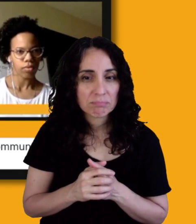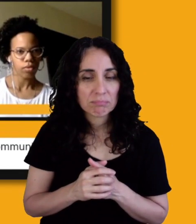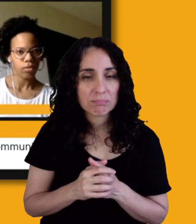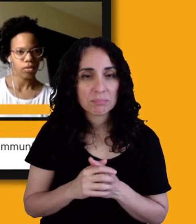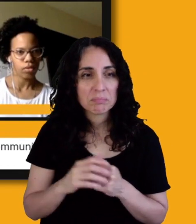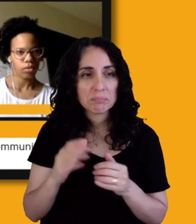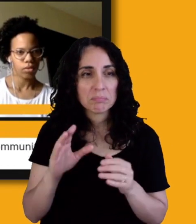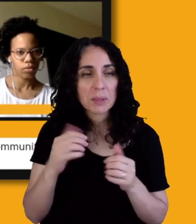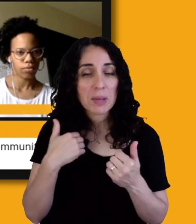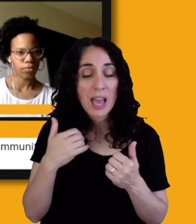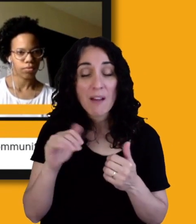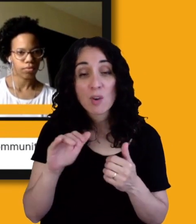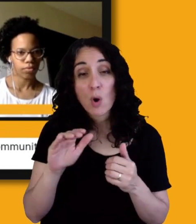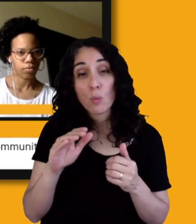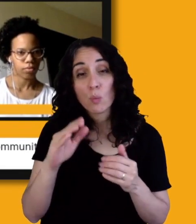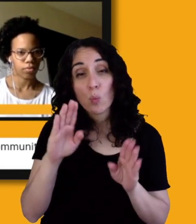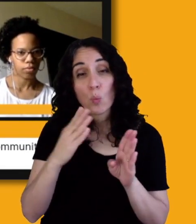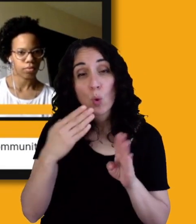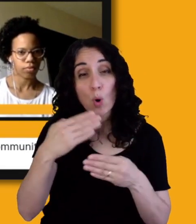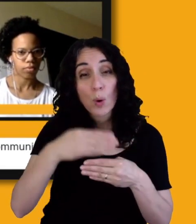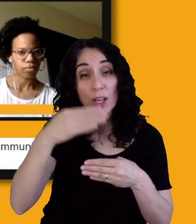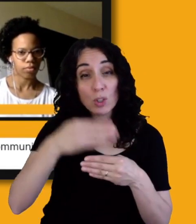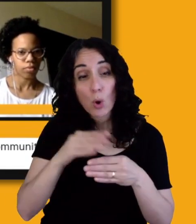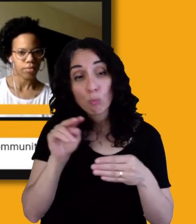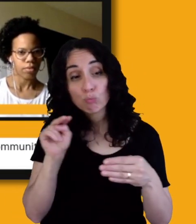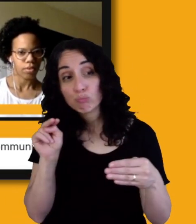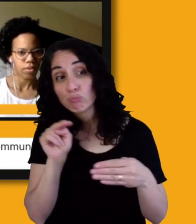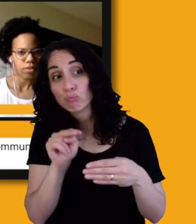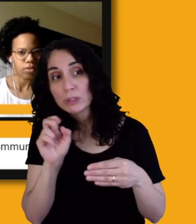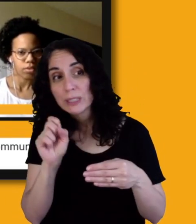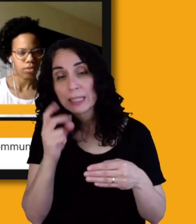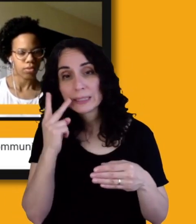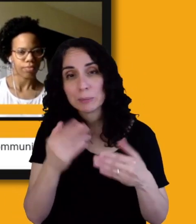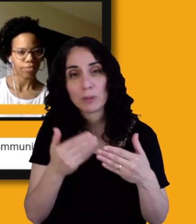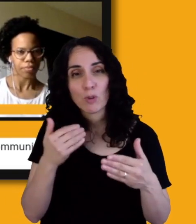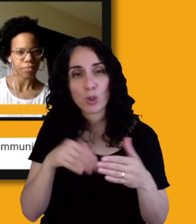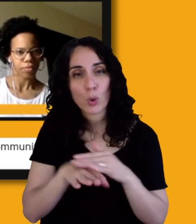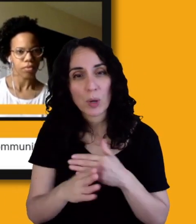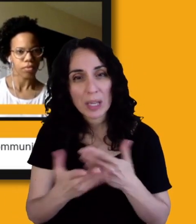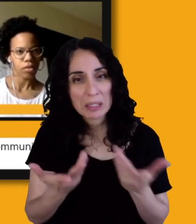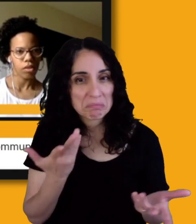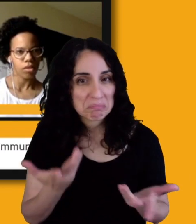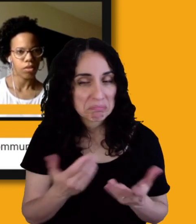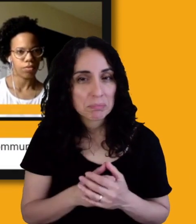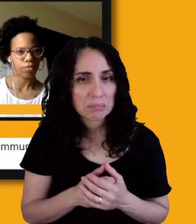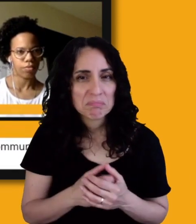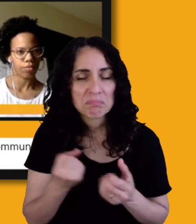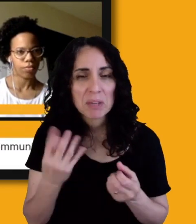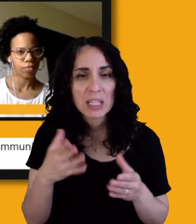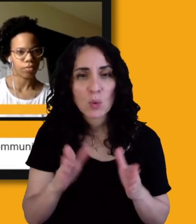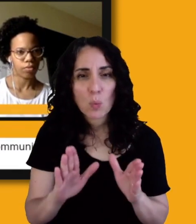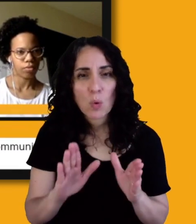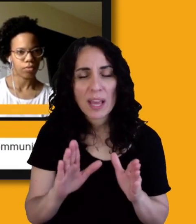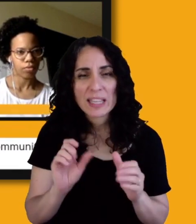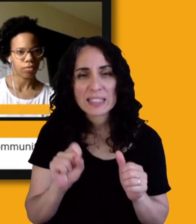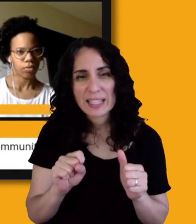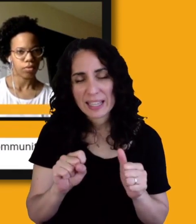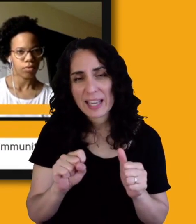places and spaces that, that allow people to interact in a, in a way that is, is independent and comfortable, but then